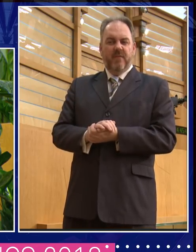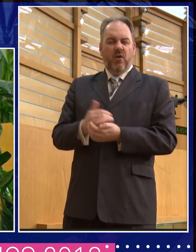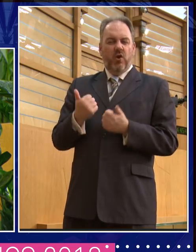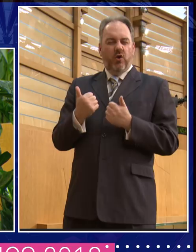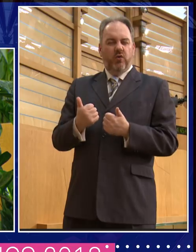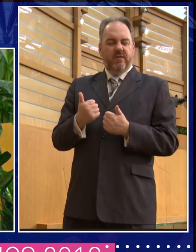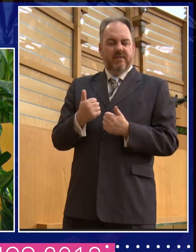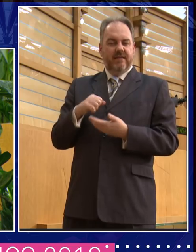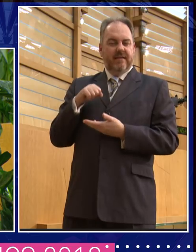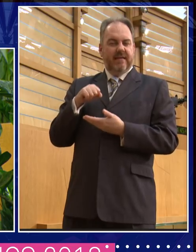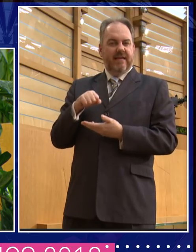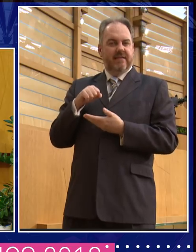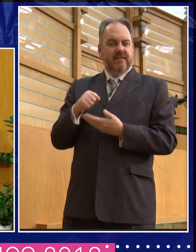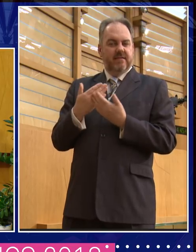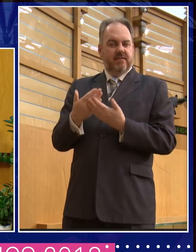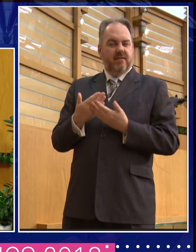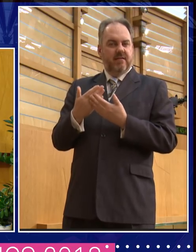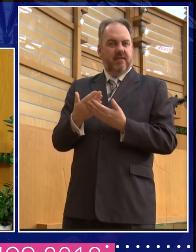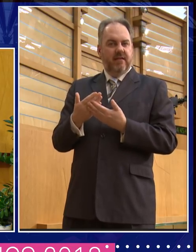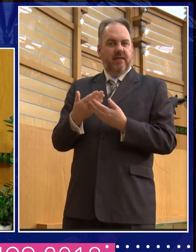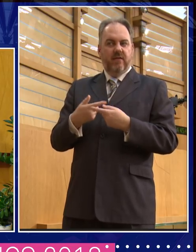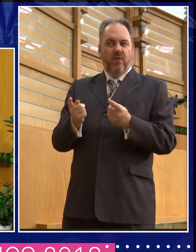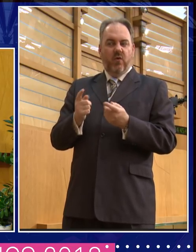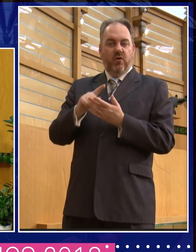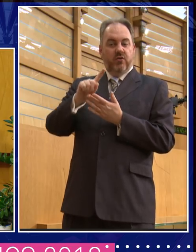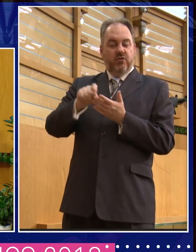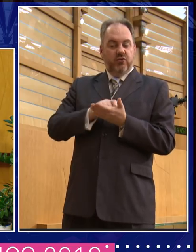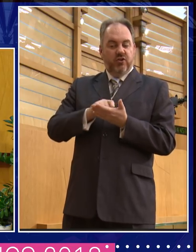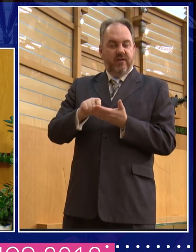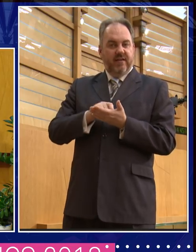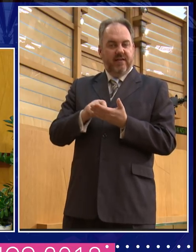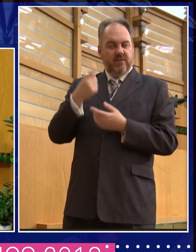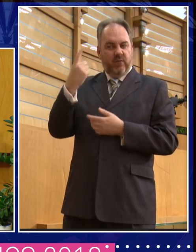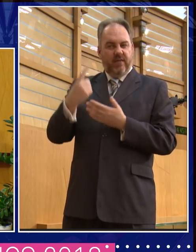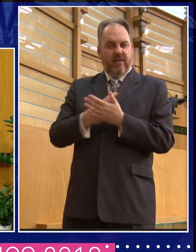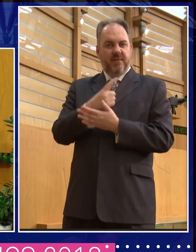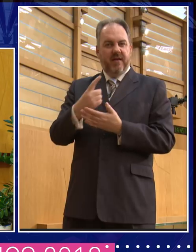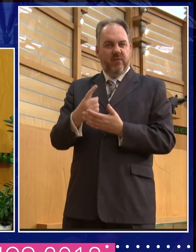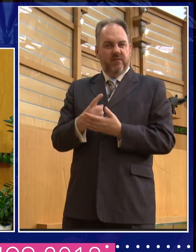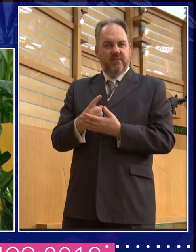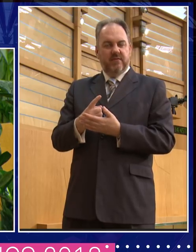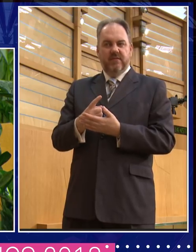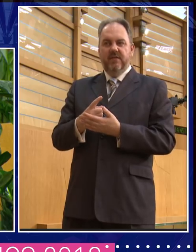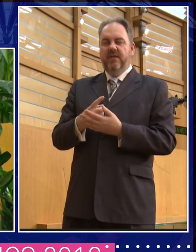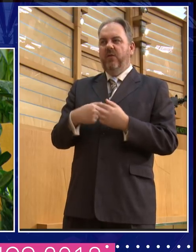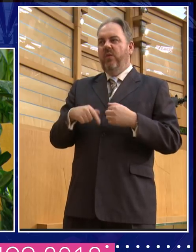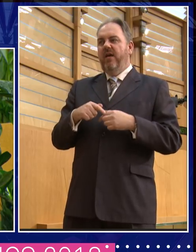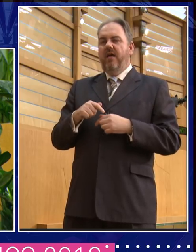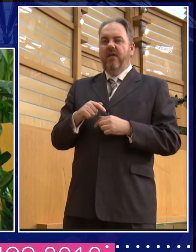any journalist, for any political persuasion to, you know, really get in and say, you know, well, the, are these the snowflake generation or whatever?